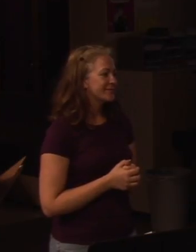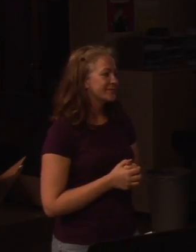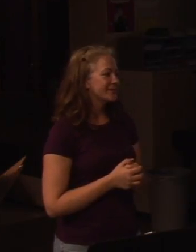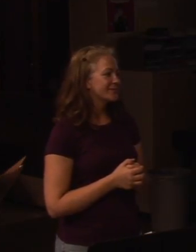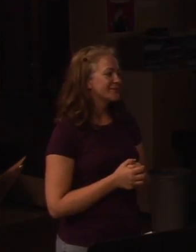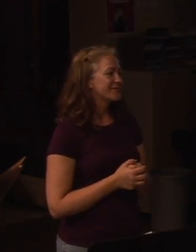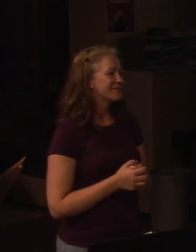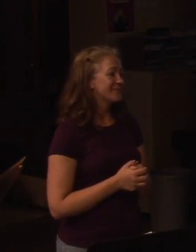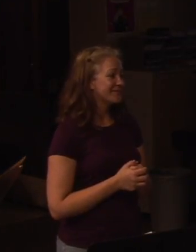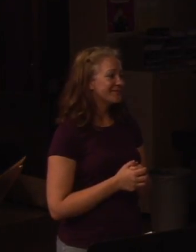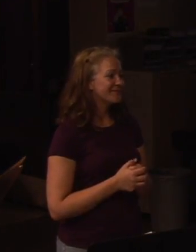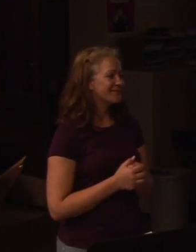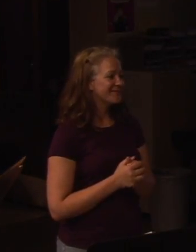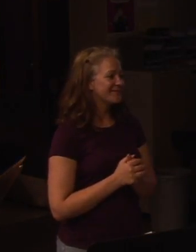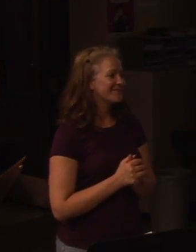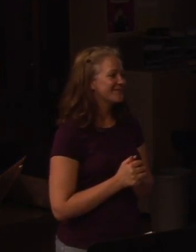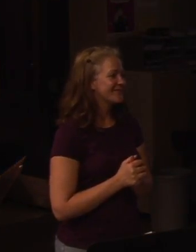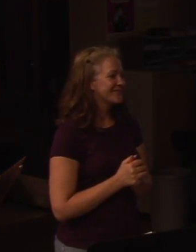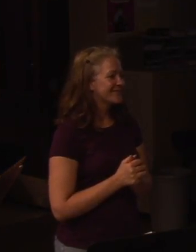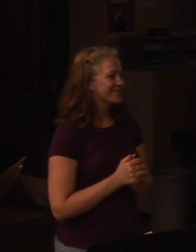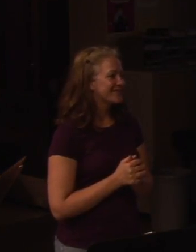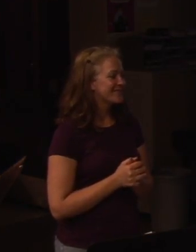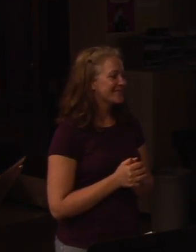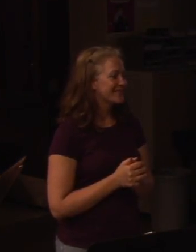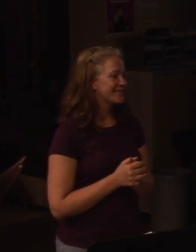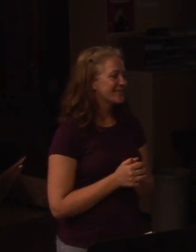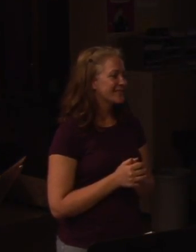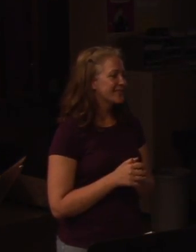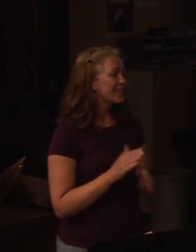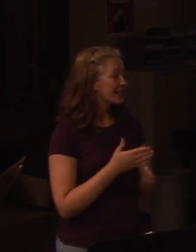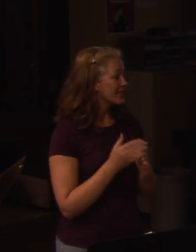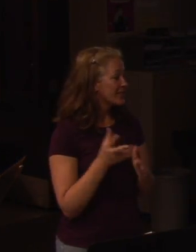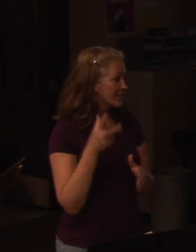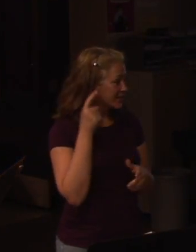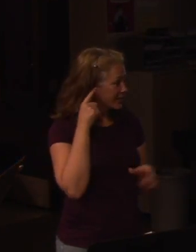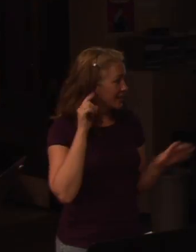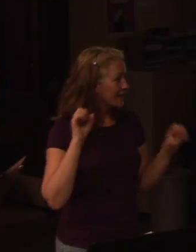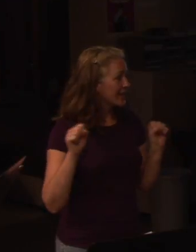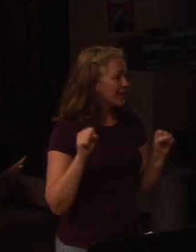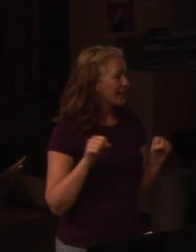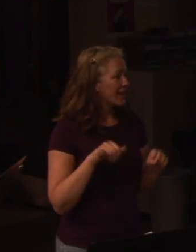Anybody? I'm sorry. I want to share something. have to speak loud.